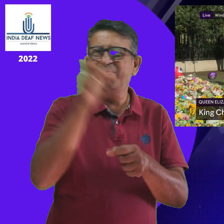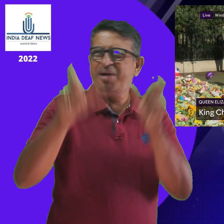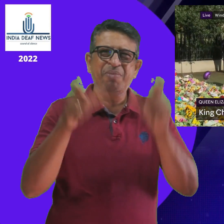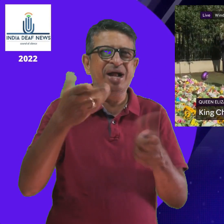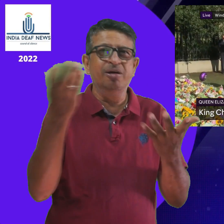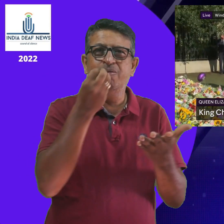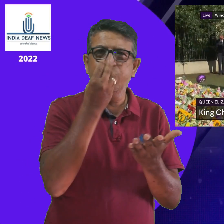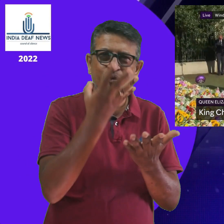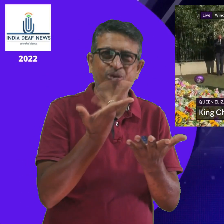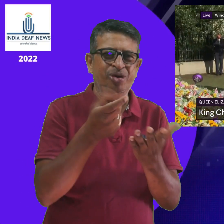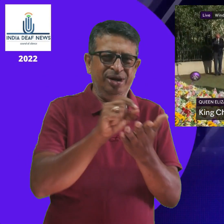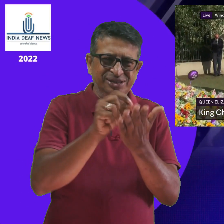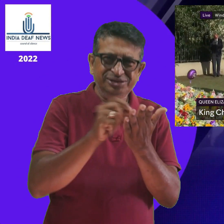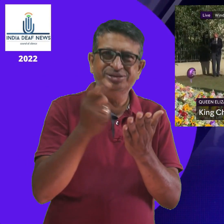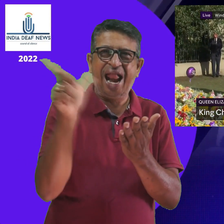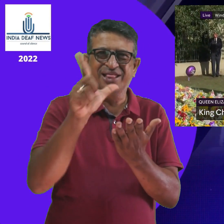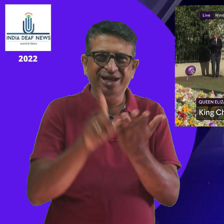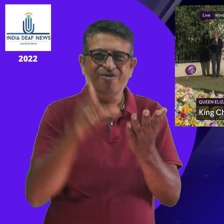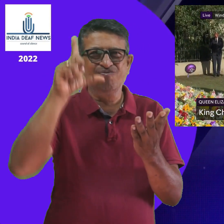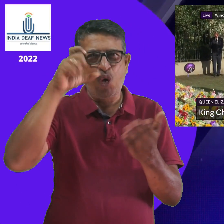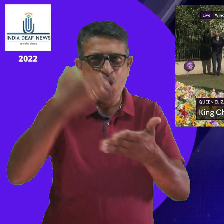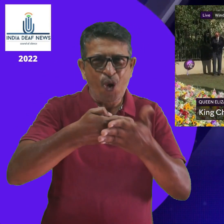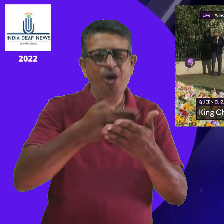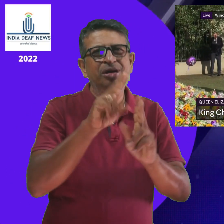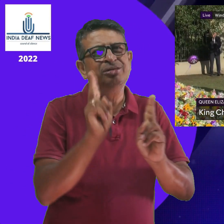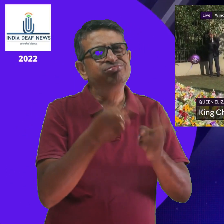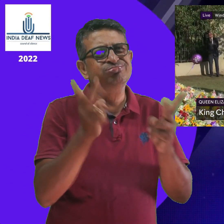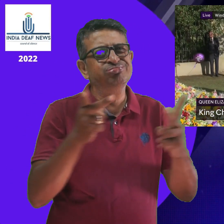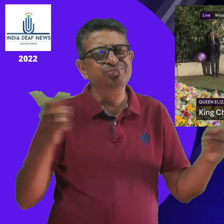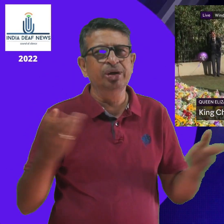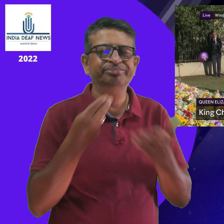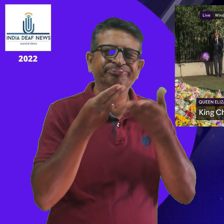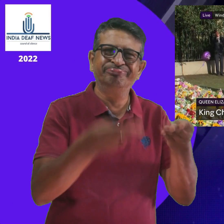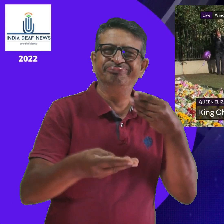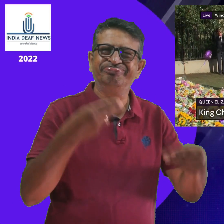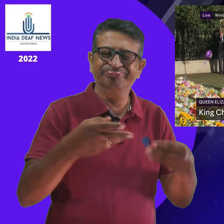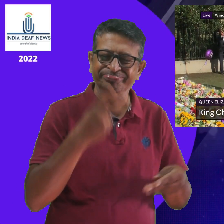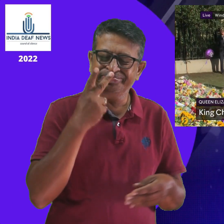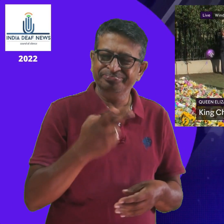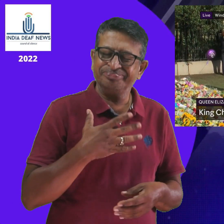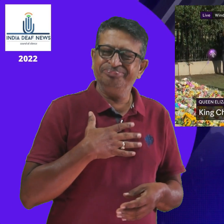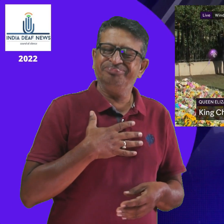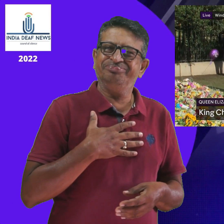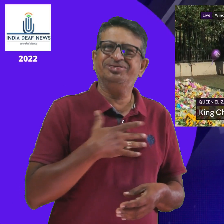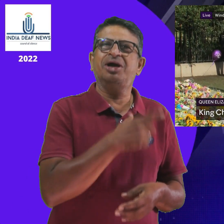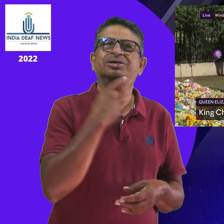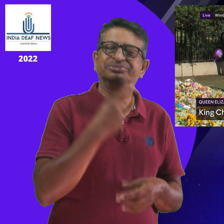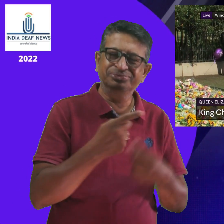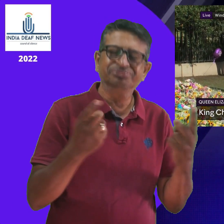the two princes and their wives before the flowers. A remarkable